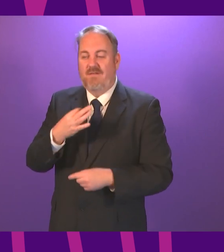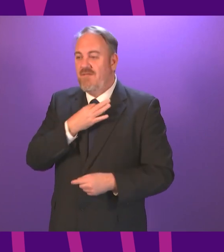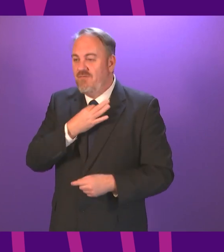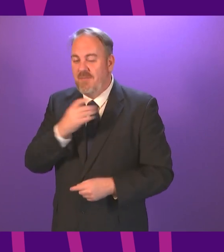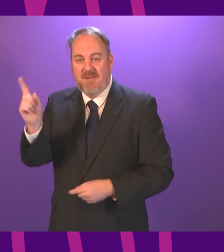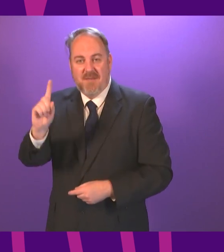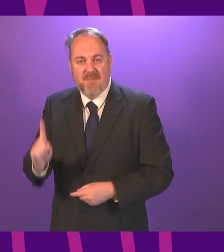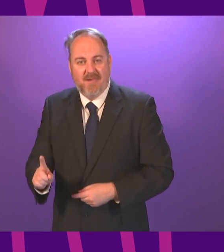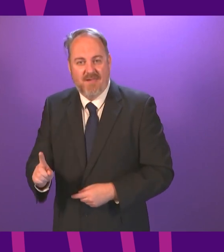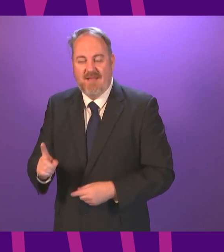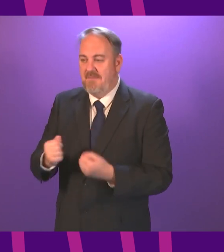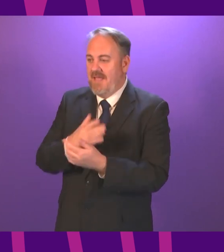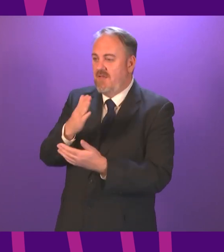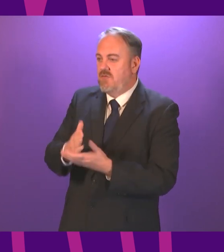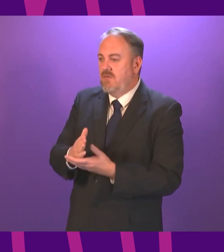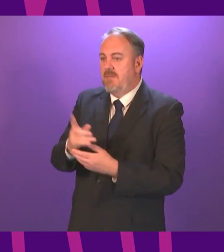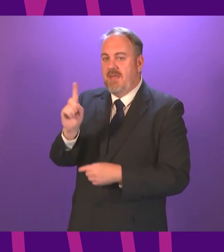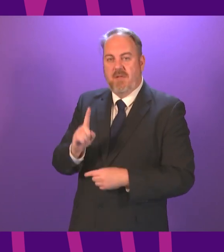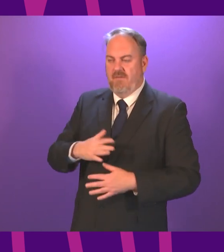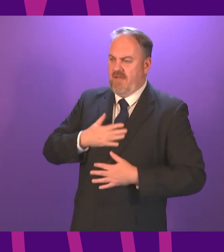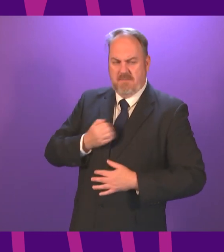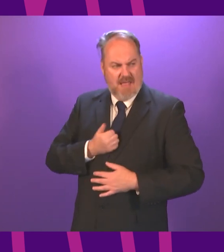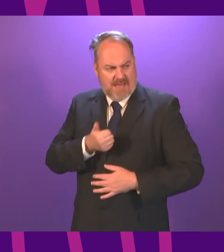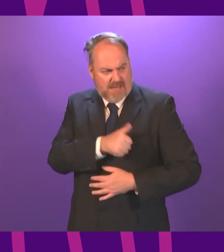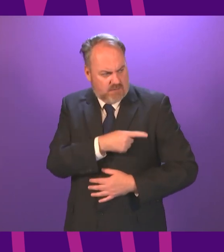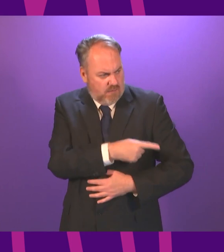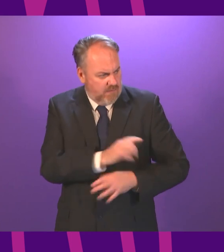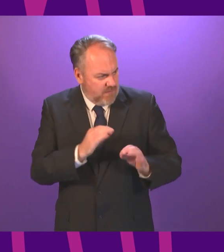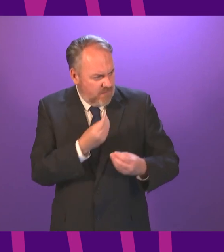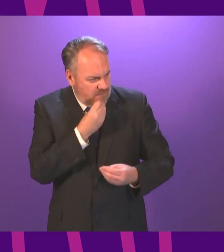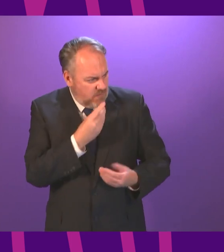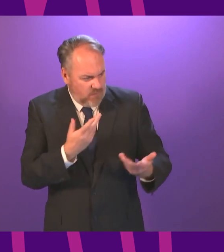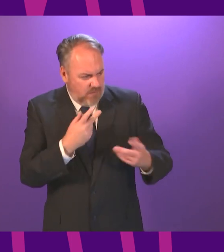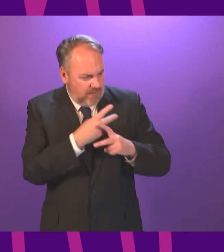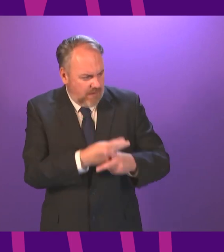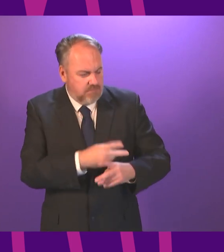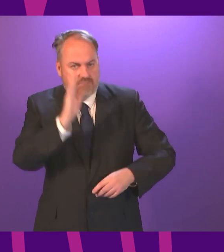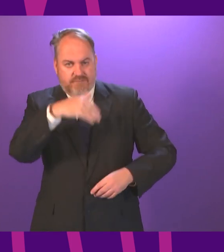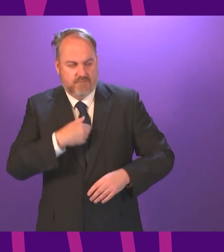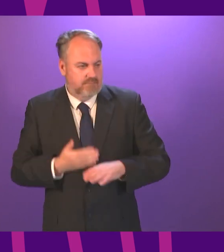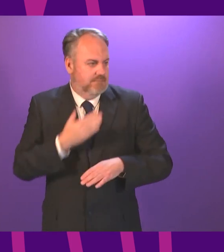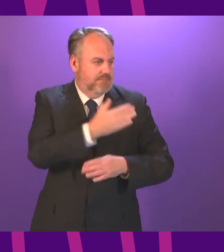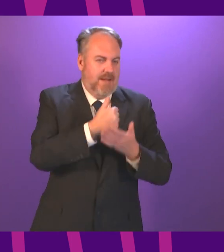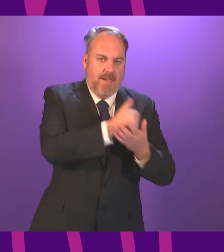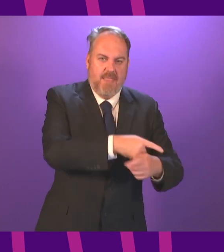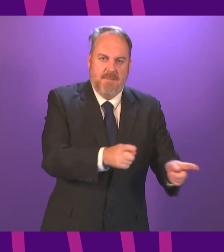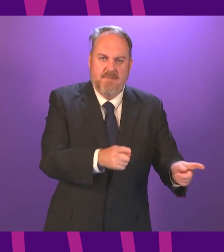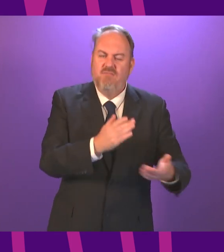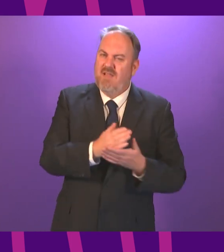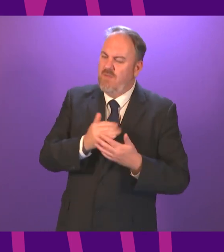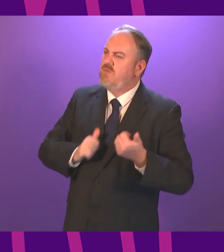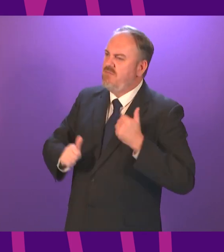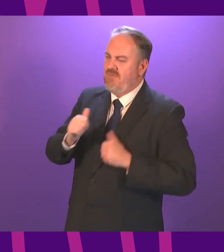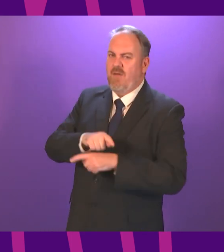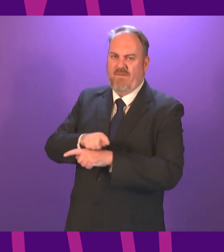to ensure that vulnerable neighbours were not left isolated or without support. while we should be proud of our communities, we should be doubly so